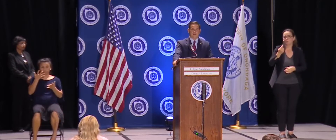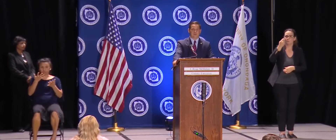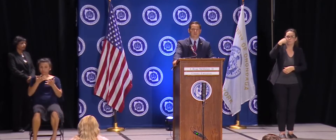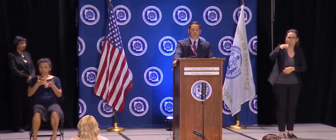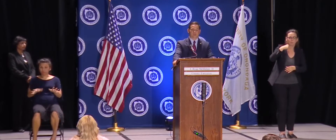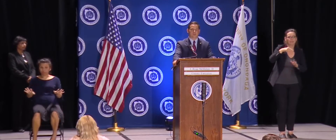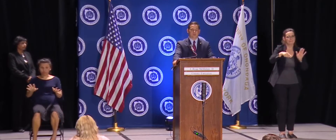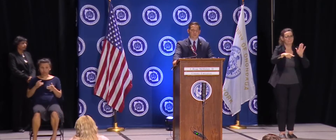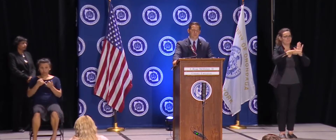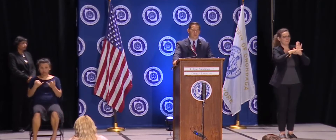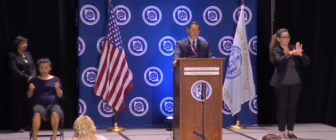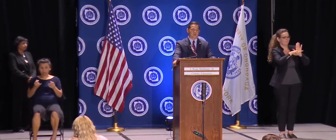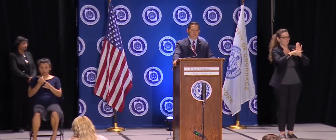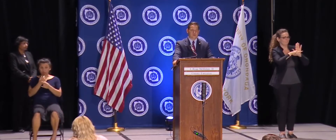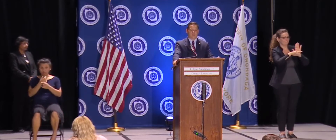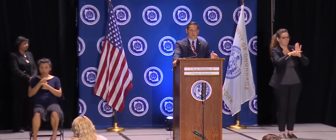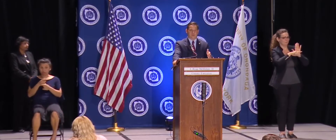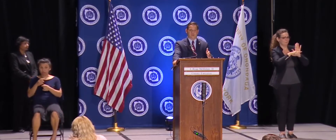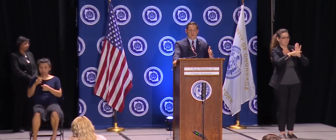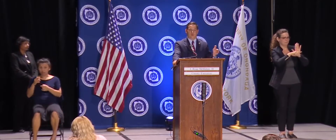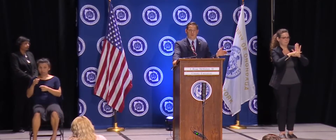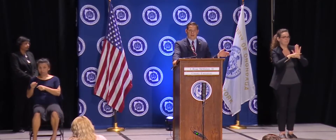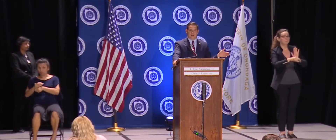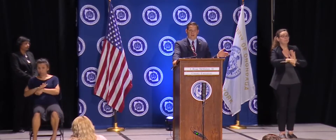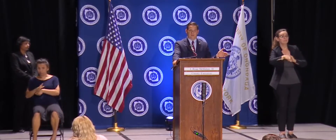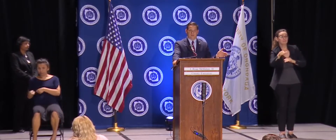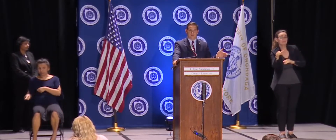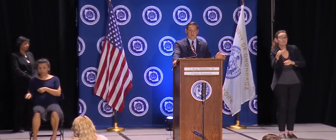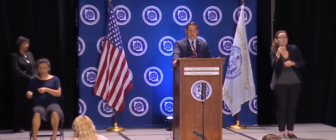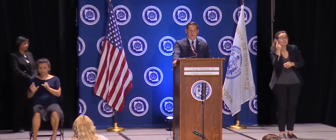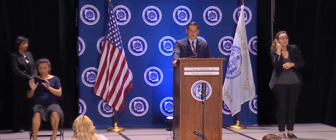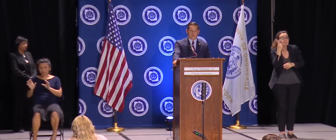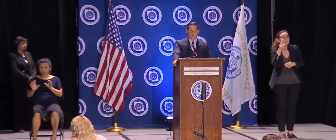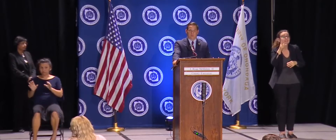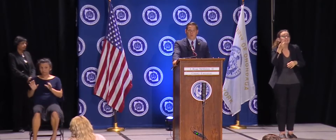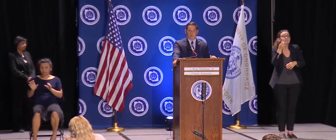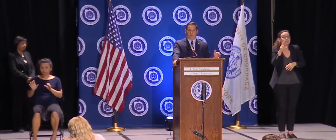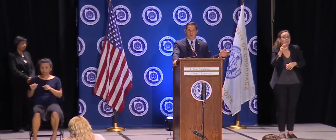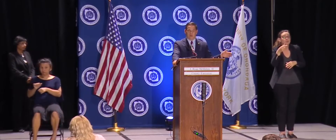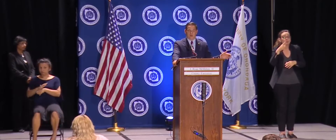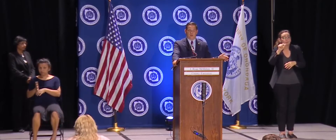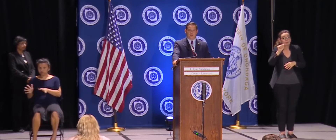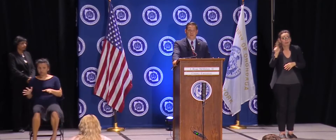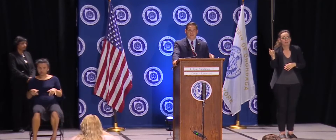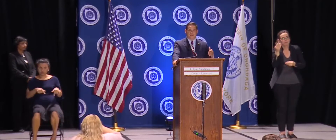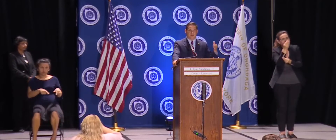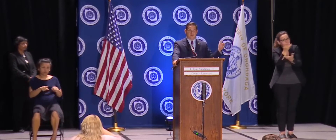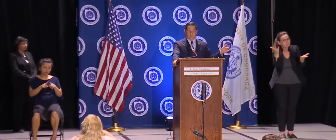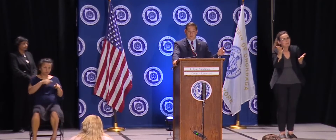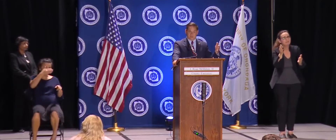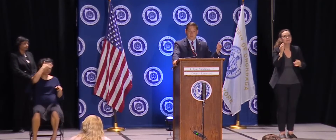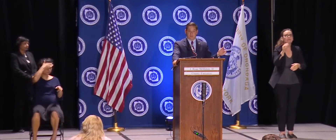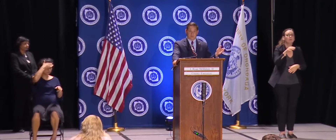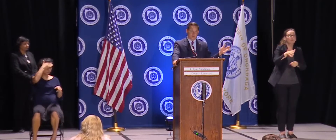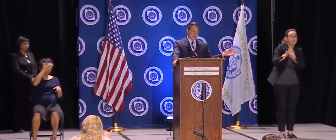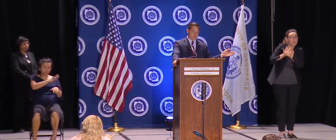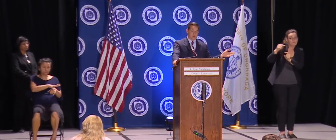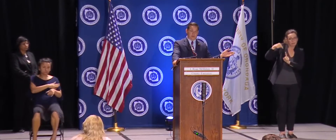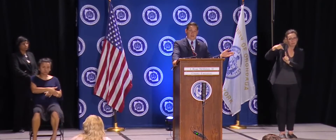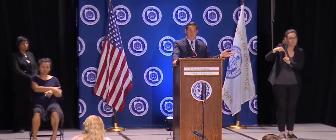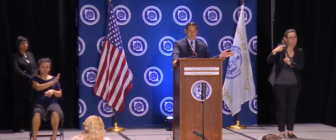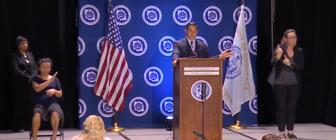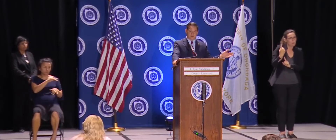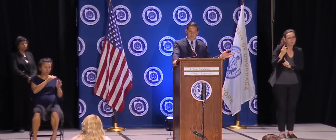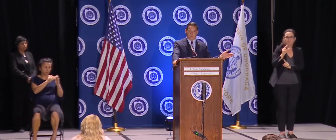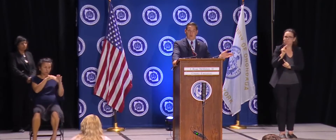that have similar symptoms. So if somebody is COVID-negative, which most people will be, but they still have other symptoms where they could